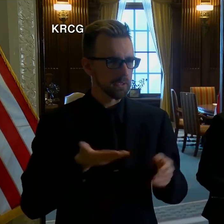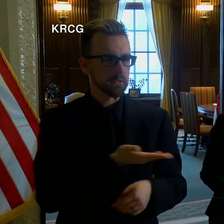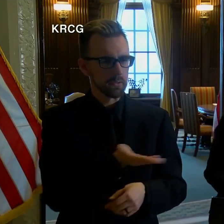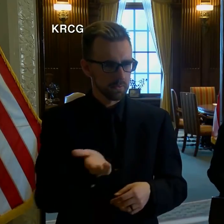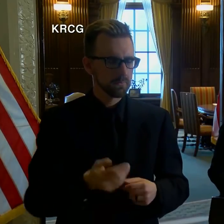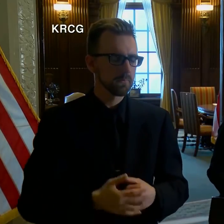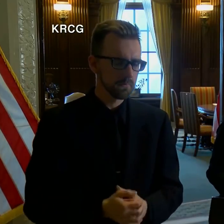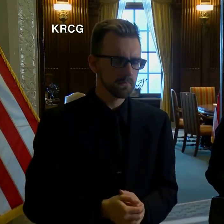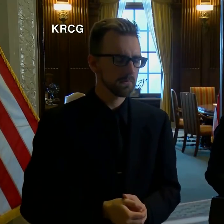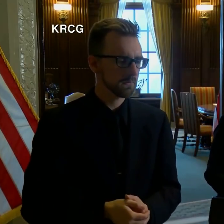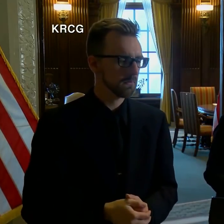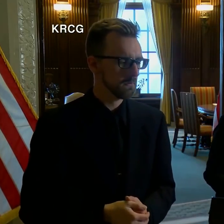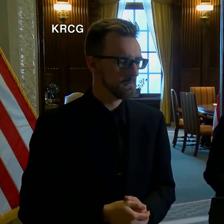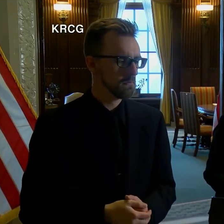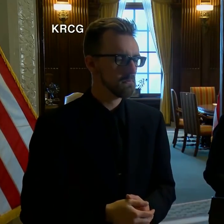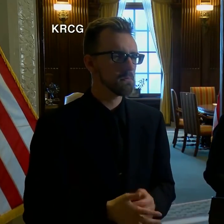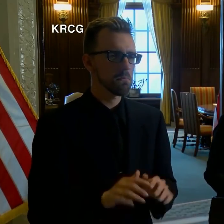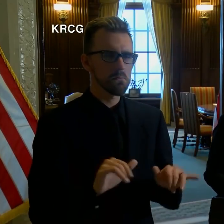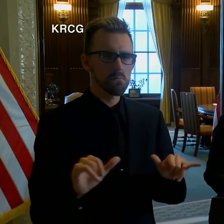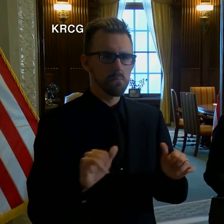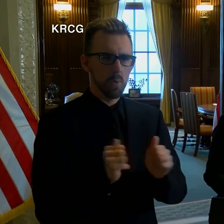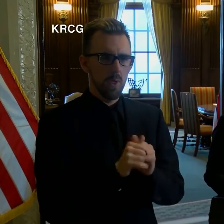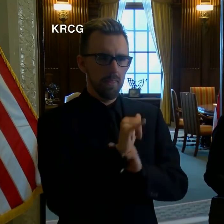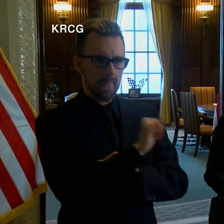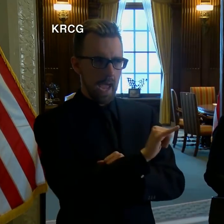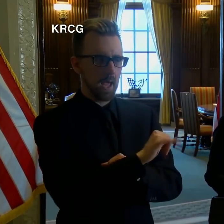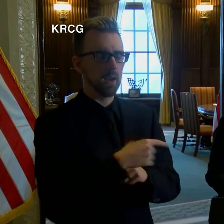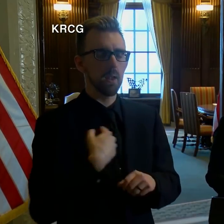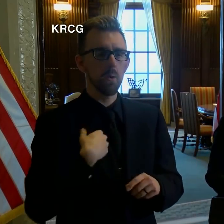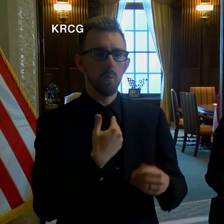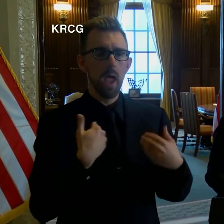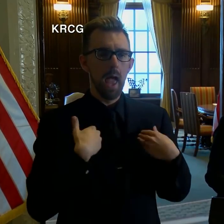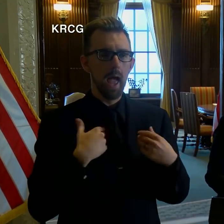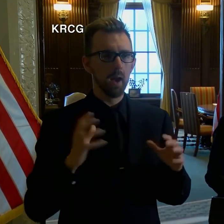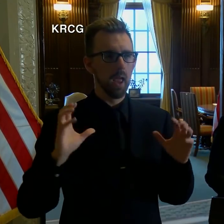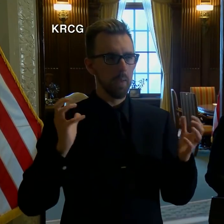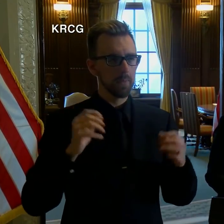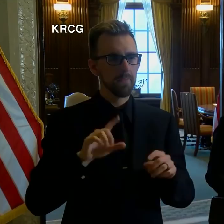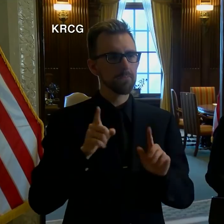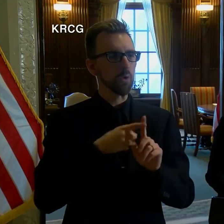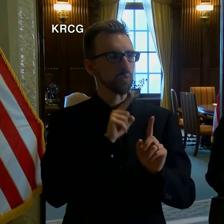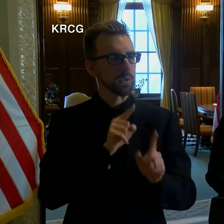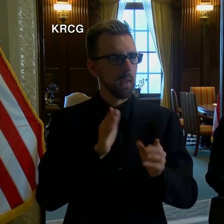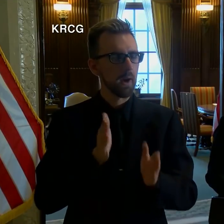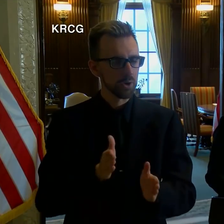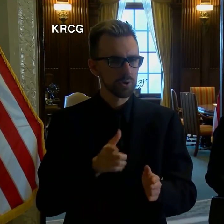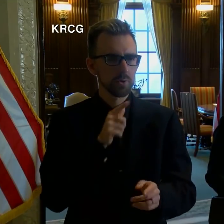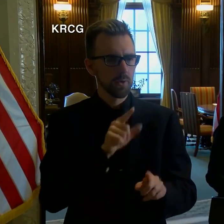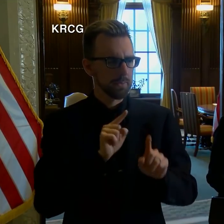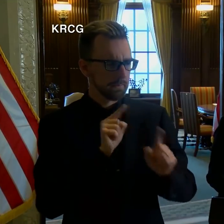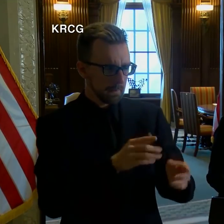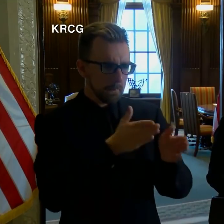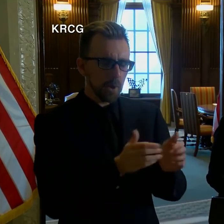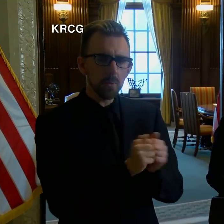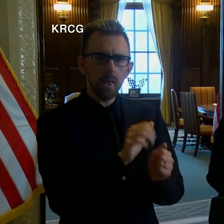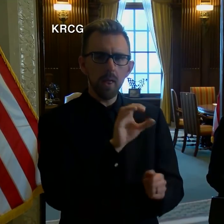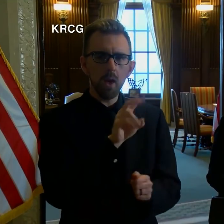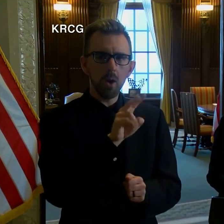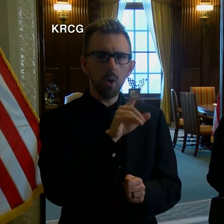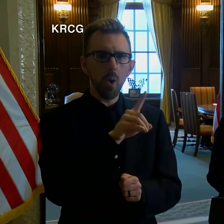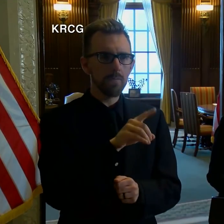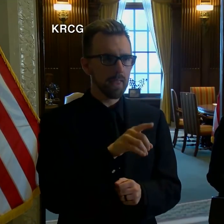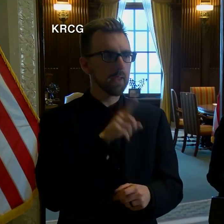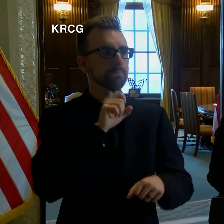Along those same lines, earlier this week, we had first responders who responded to a person with COVID-19